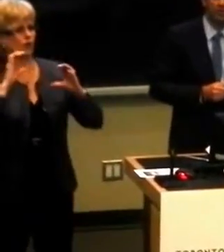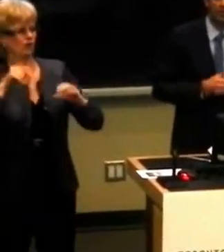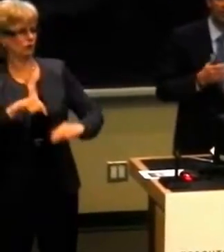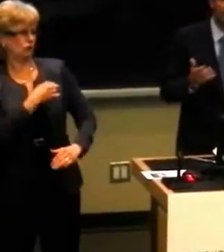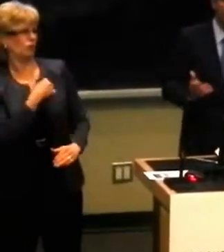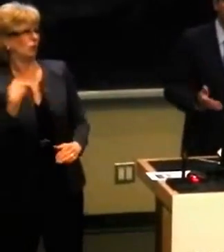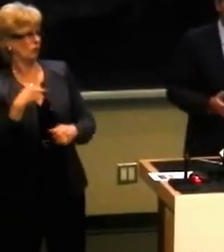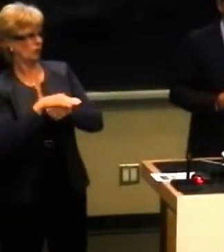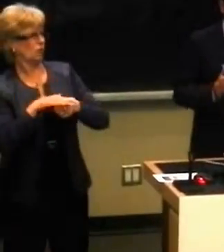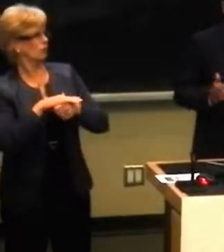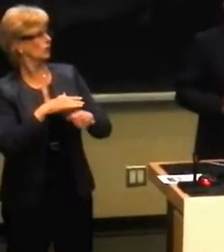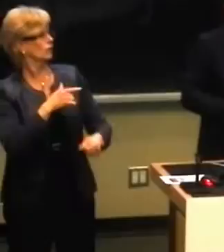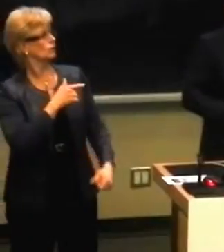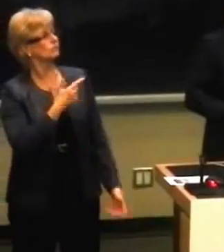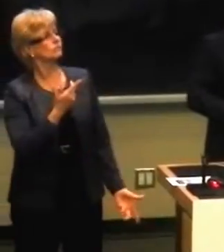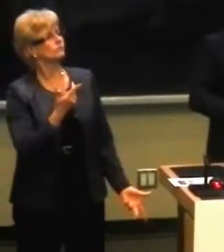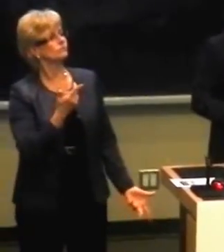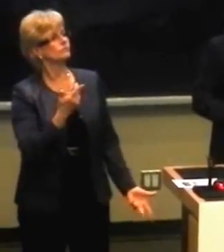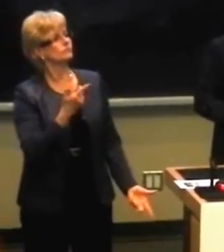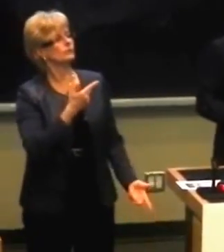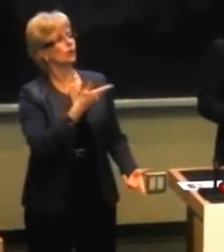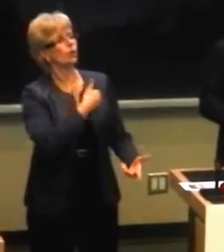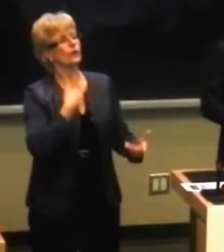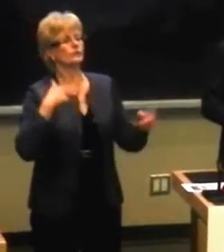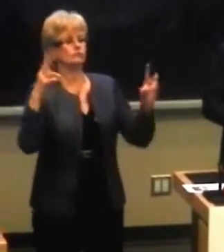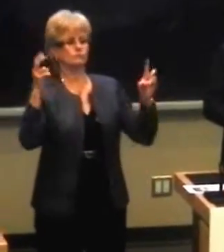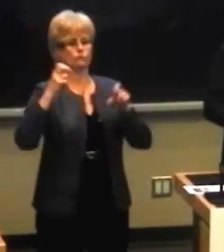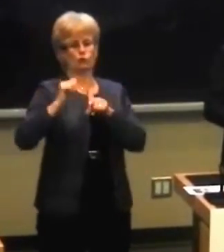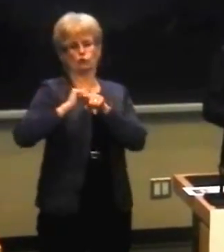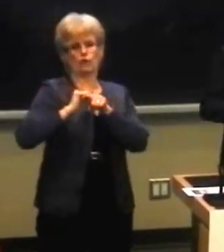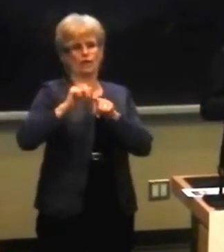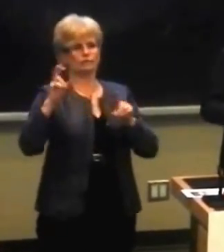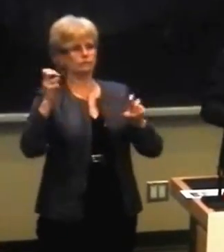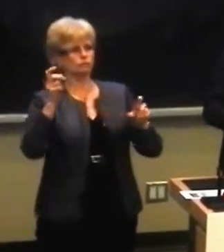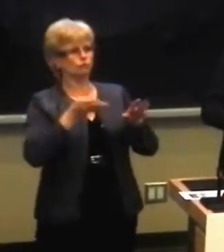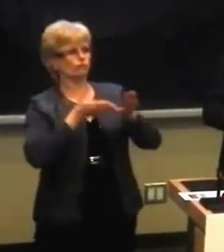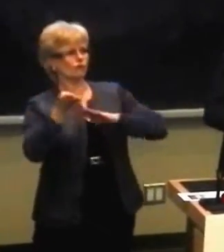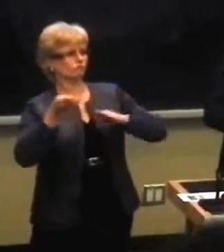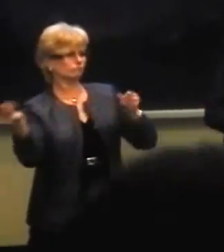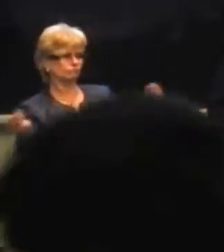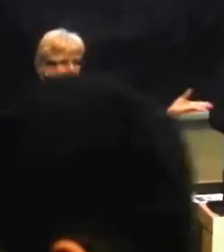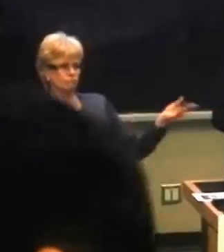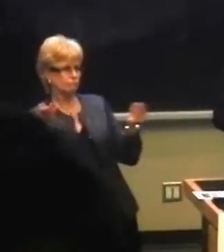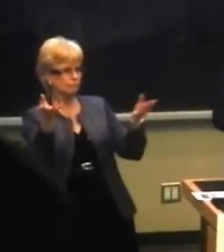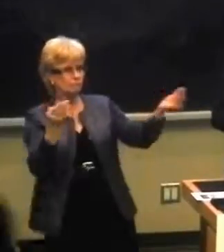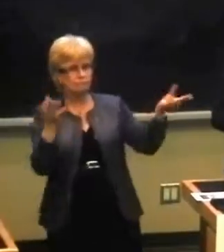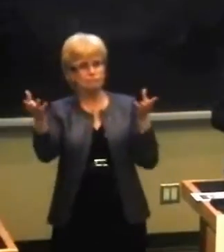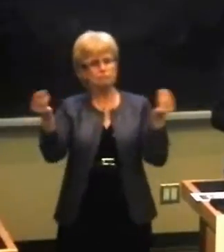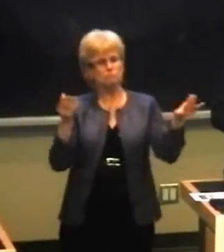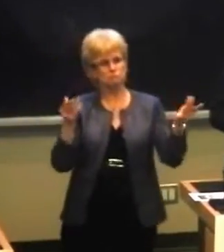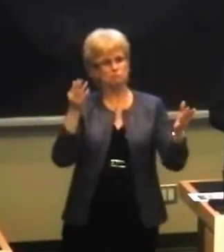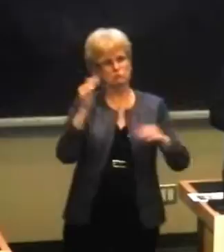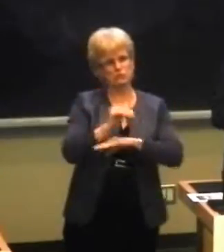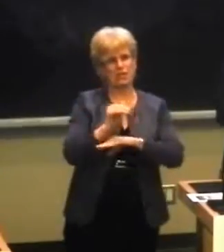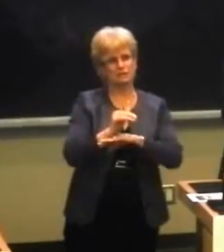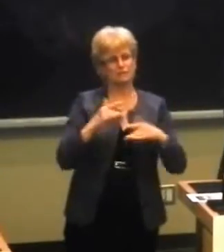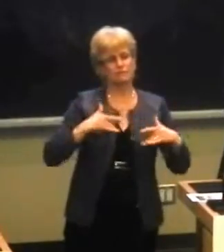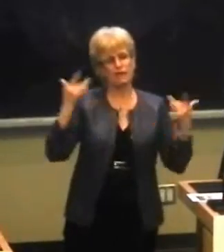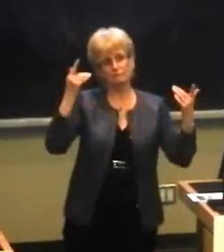Toronto, and we are trained professional facilitators, and so we'll do our best to facilitate tonight's event